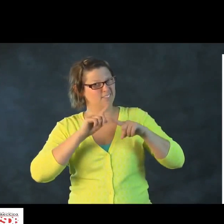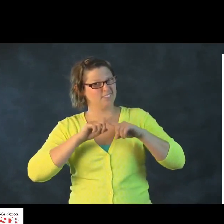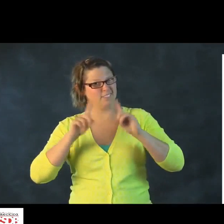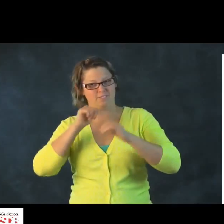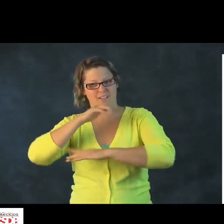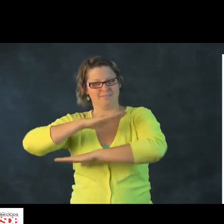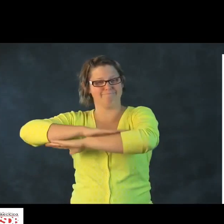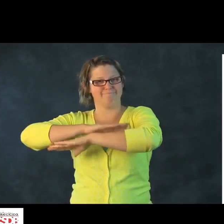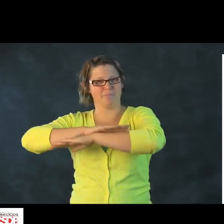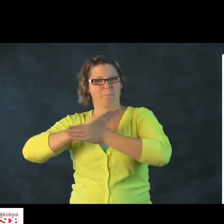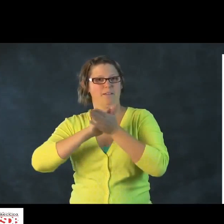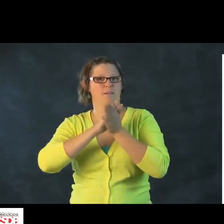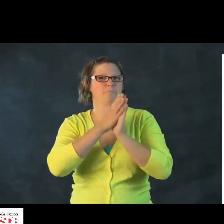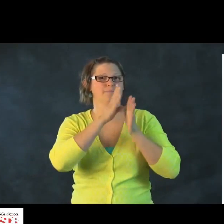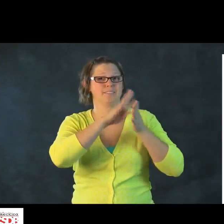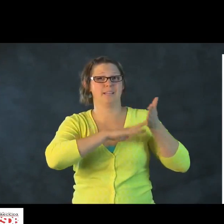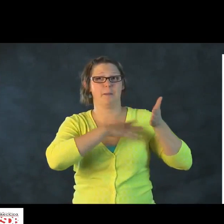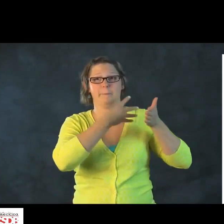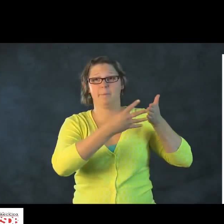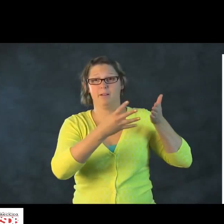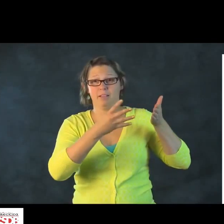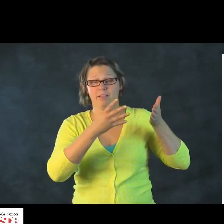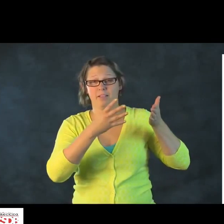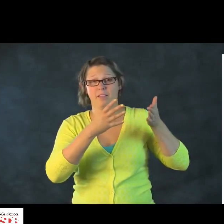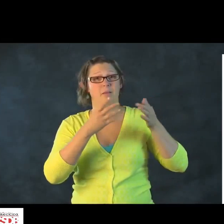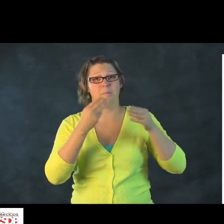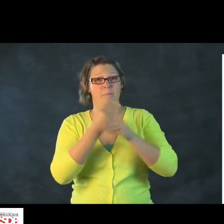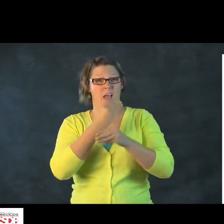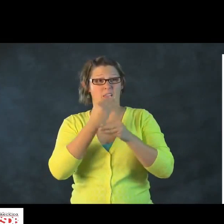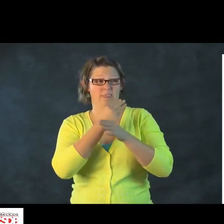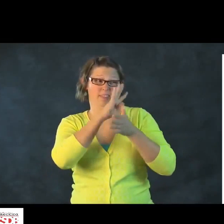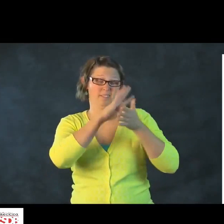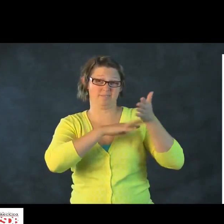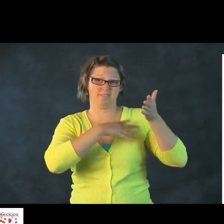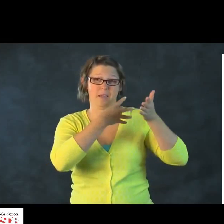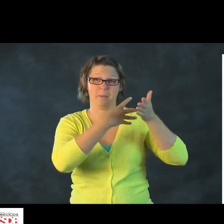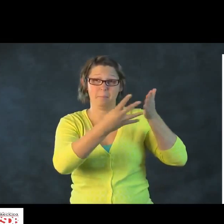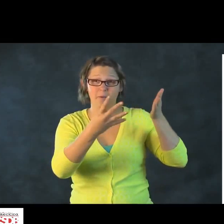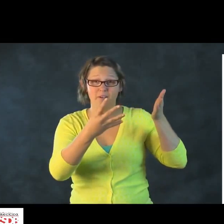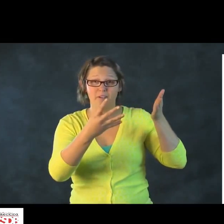a periodic table, a math graphic table.